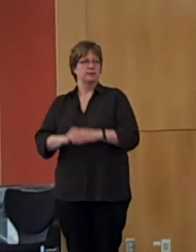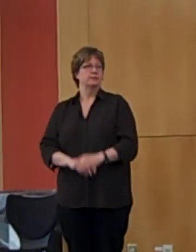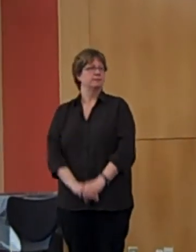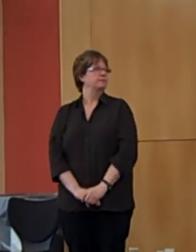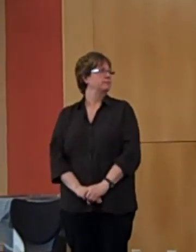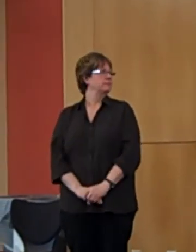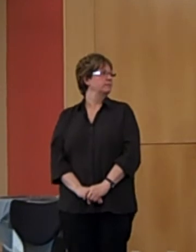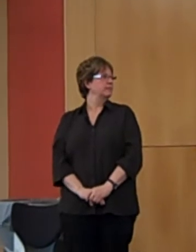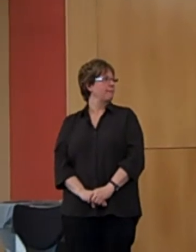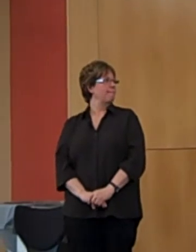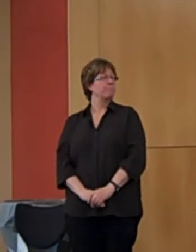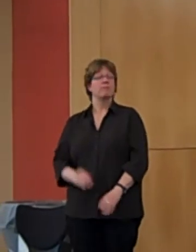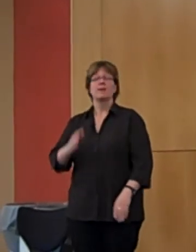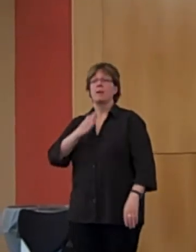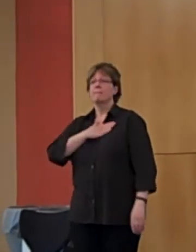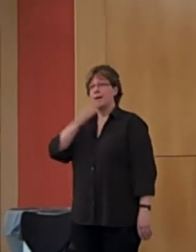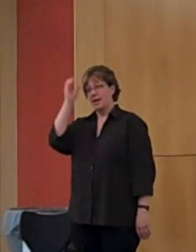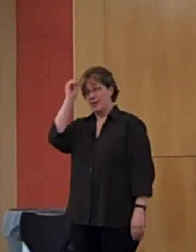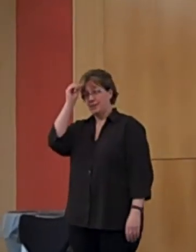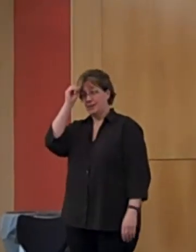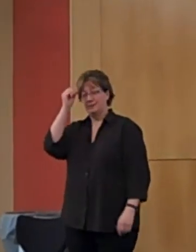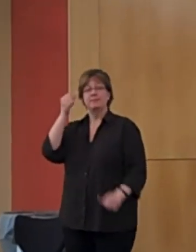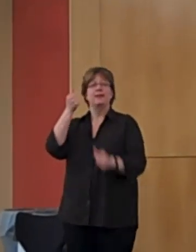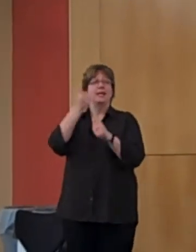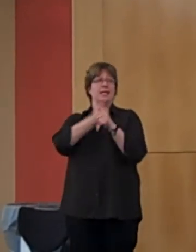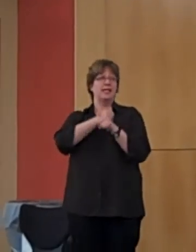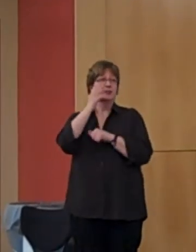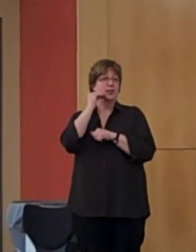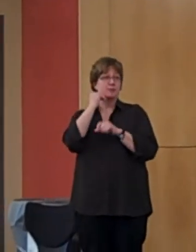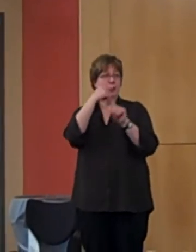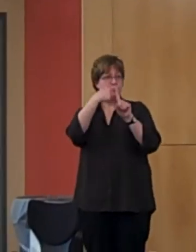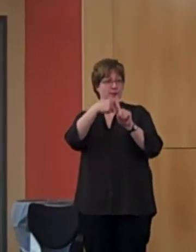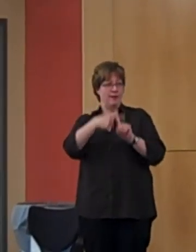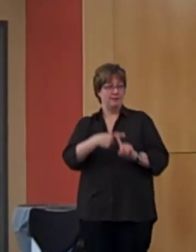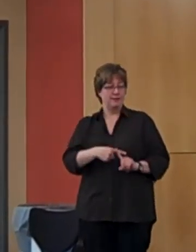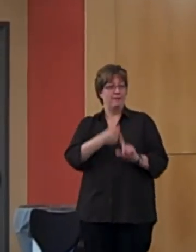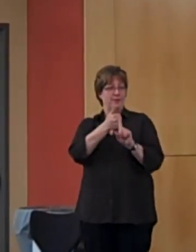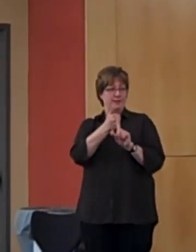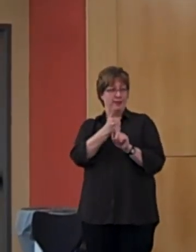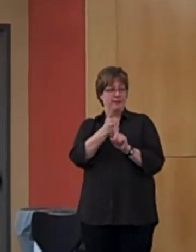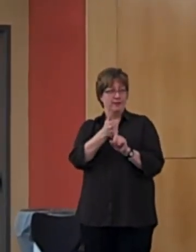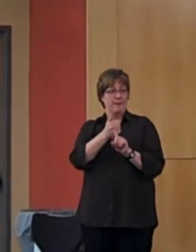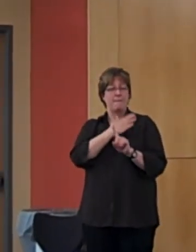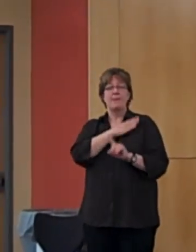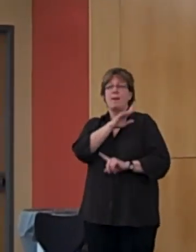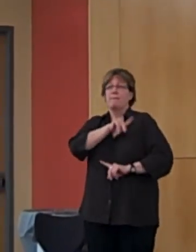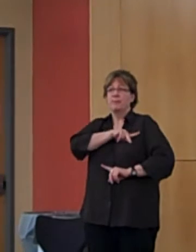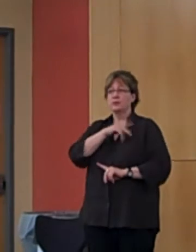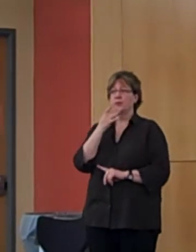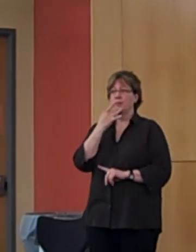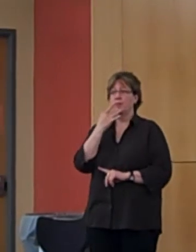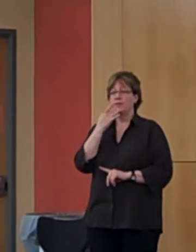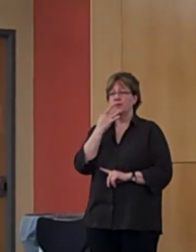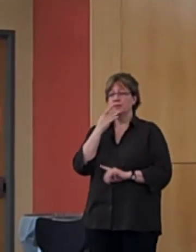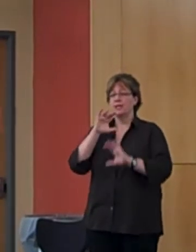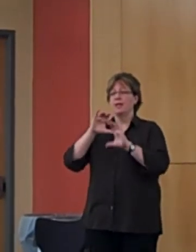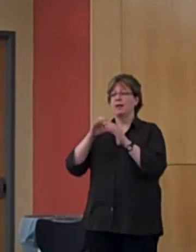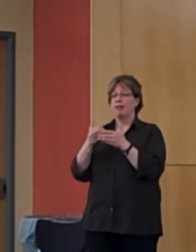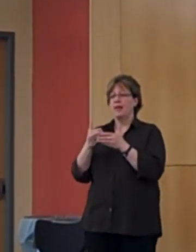While in my experience. each experience was positive in its own unique offering, my personal preference was for the class offered in the Black and